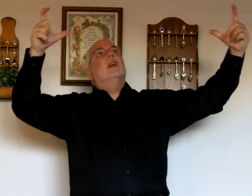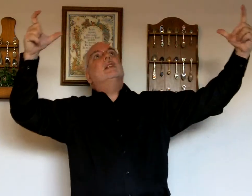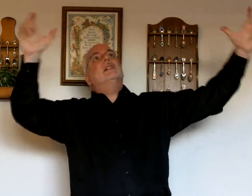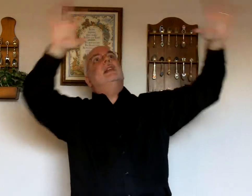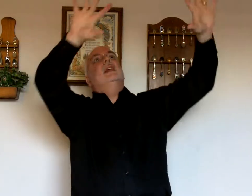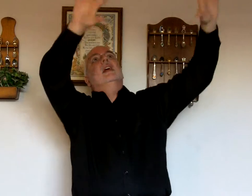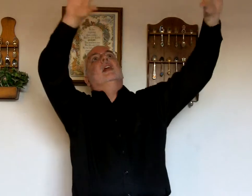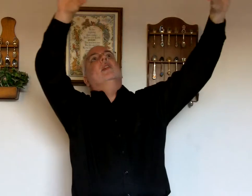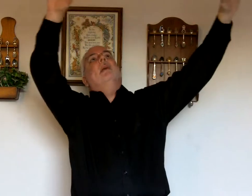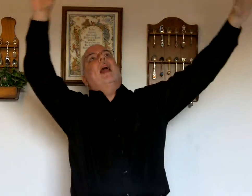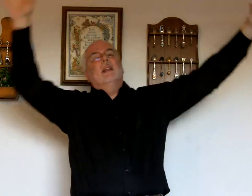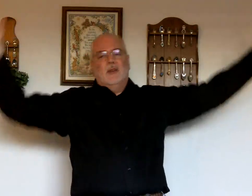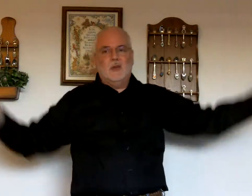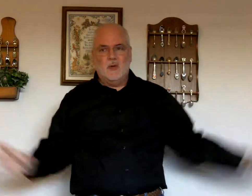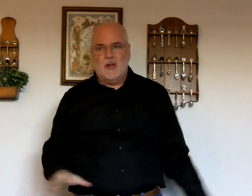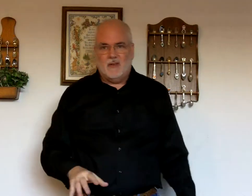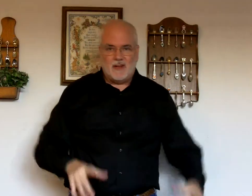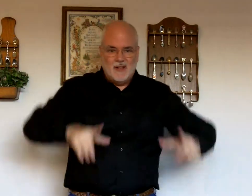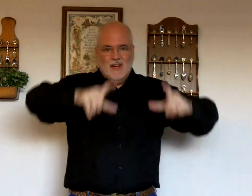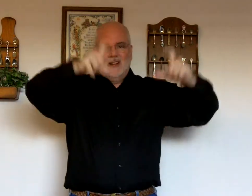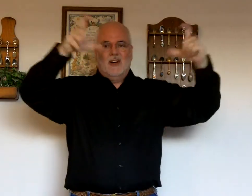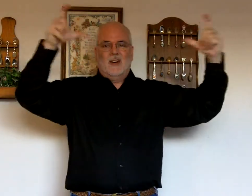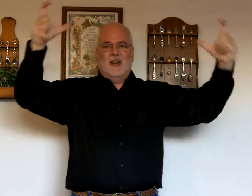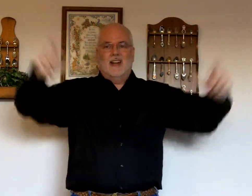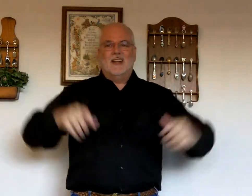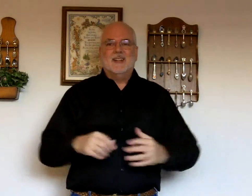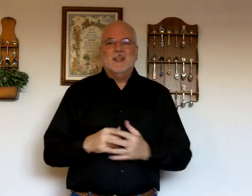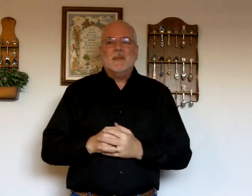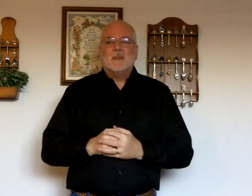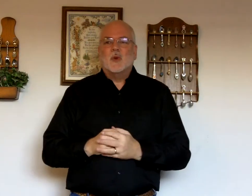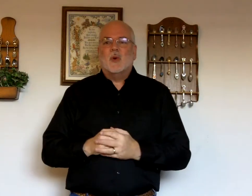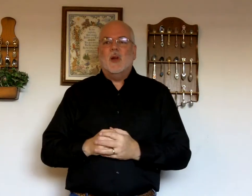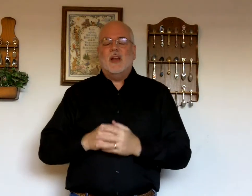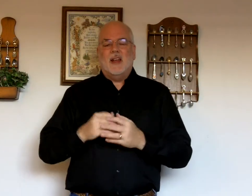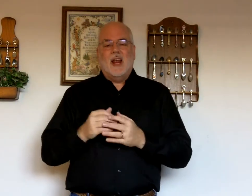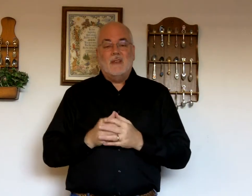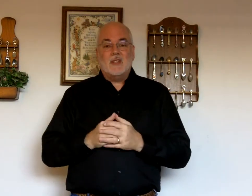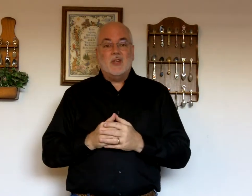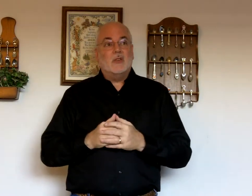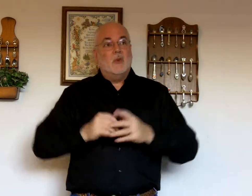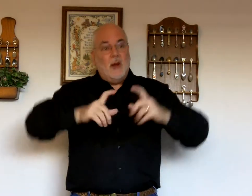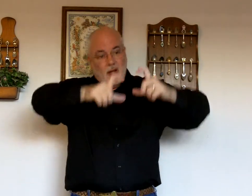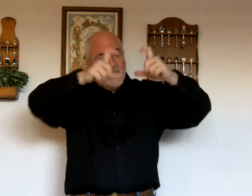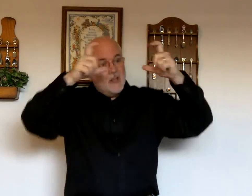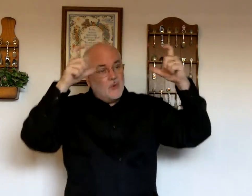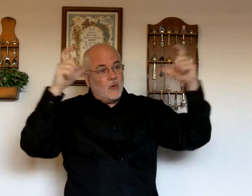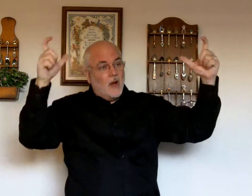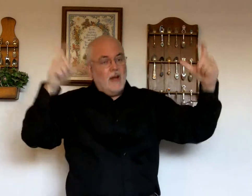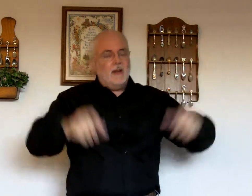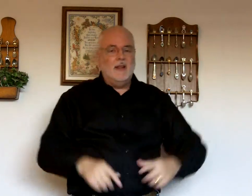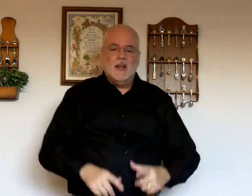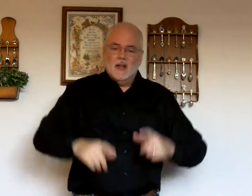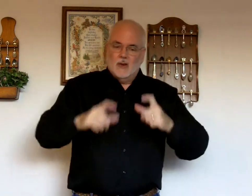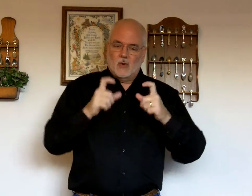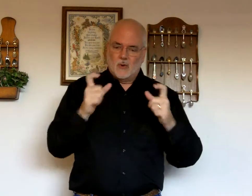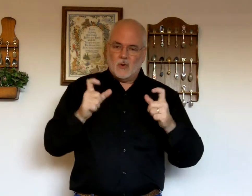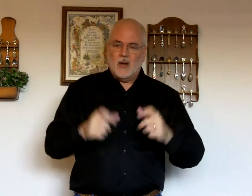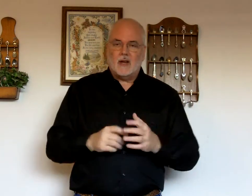can see the magnitude of it all right great and if it's just great it's great great